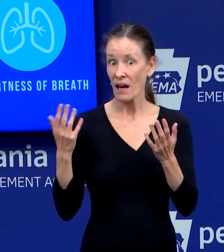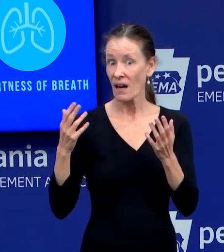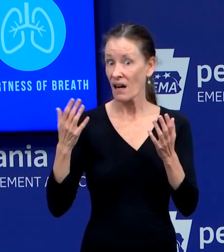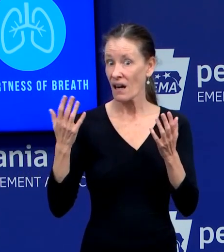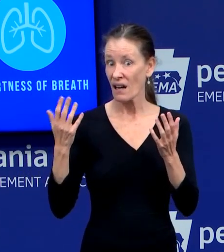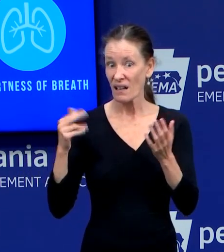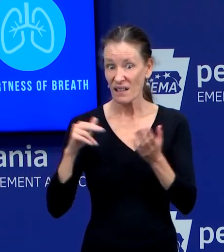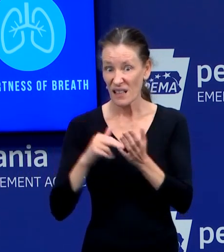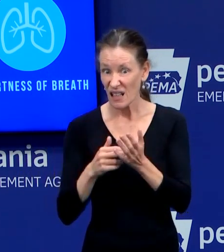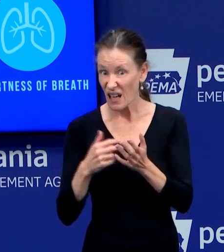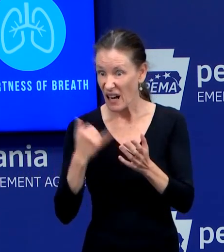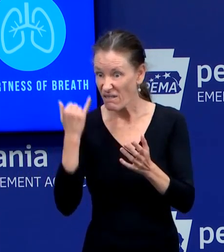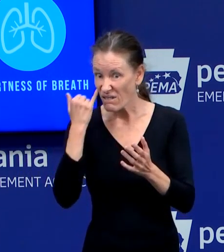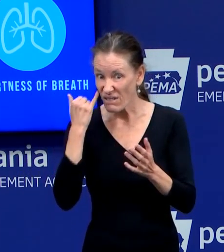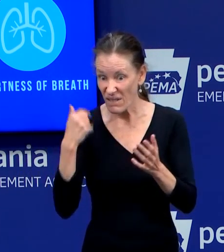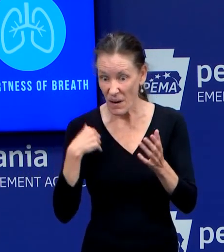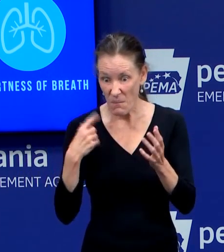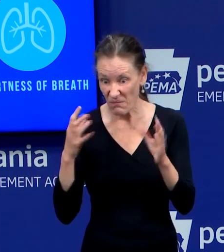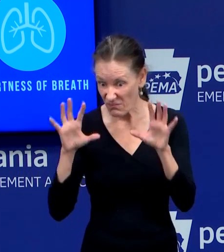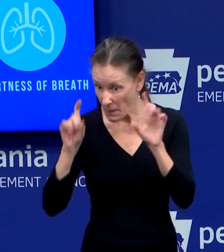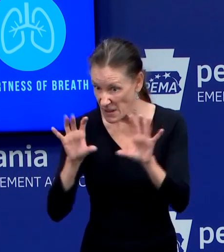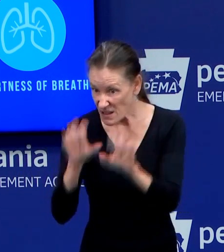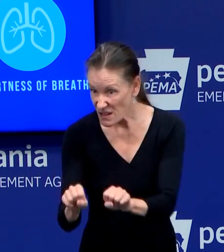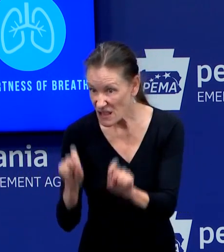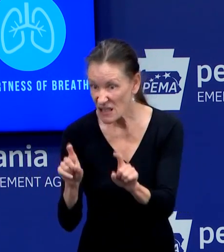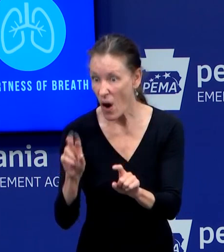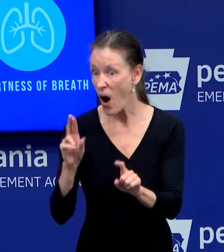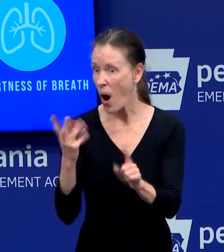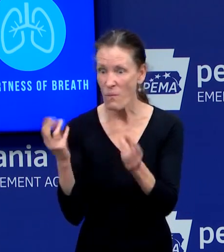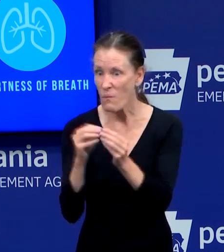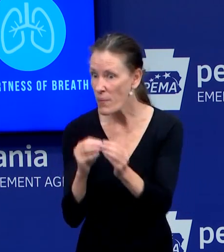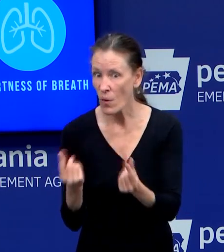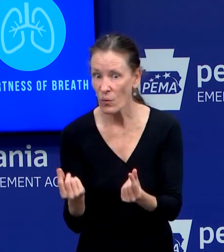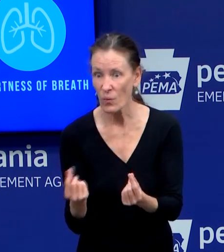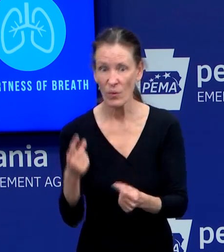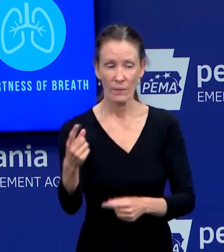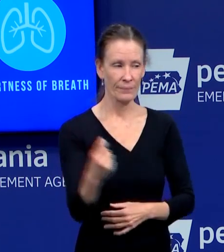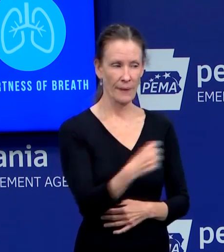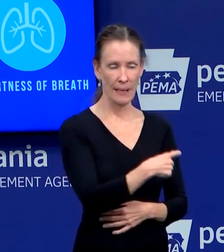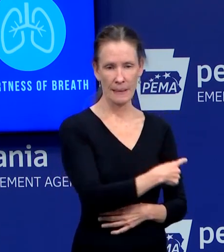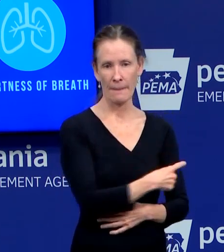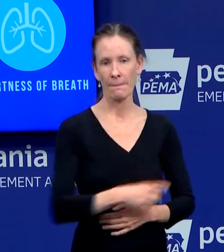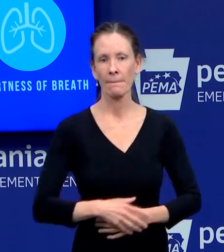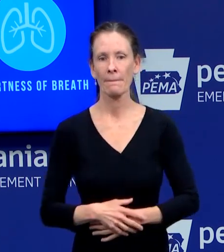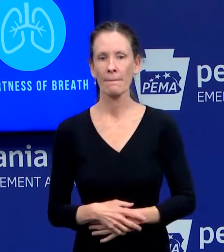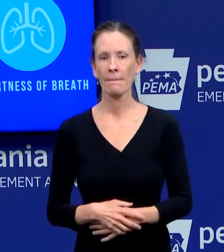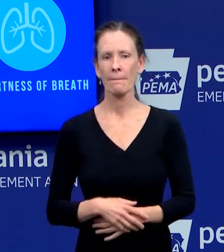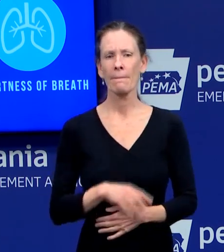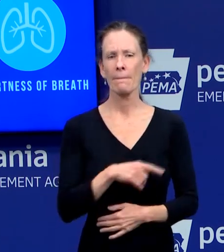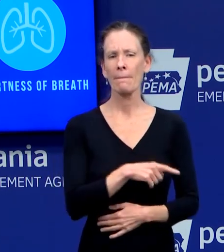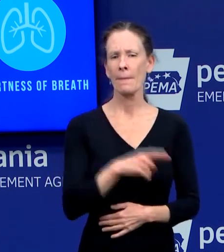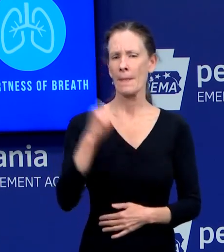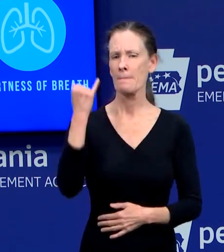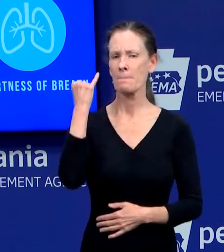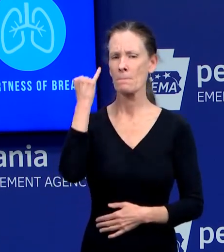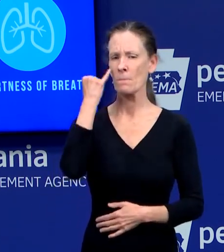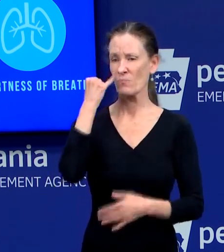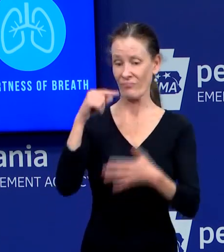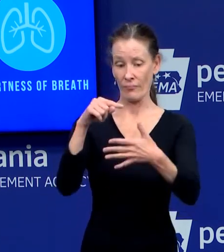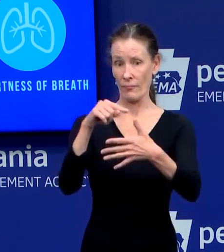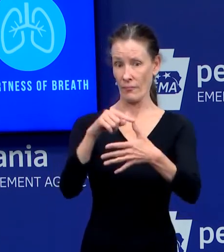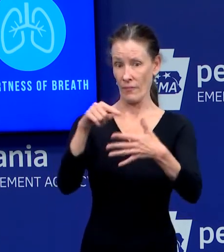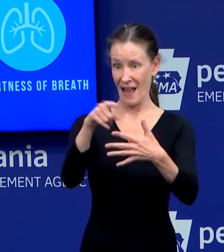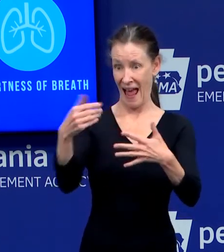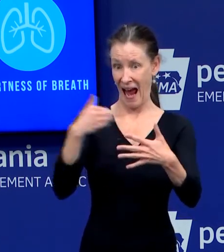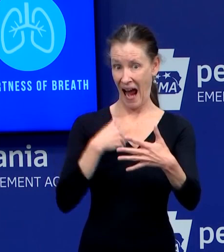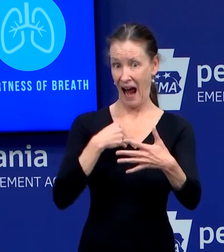if we would have had enough tests? There were, if people met the criteria as it existed at that time, we tested them. But